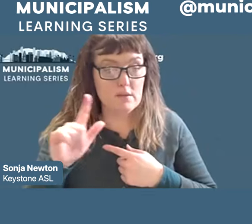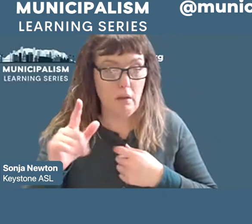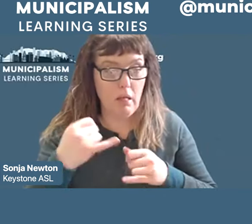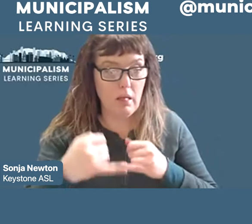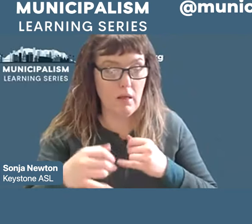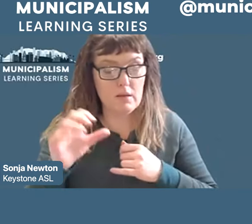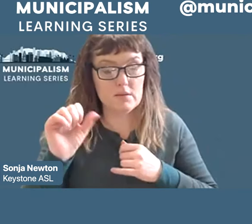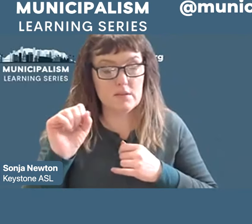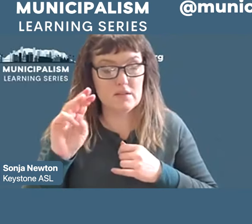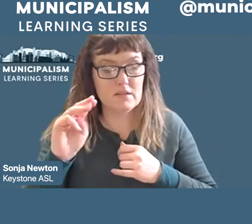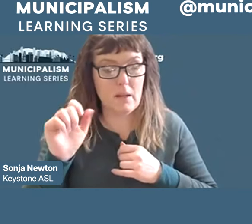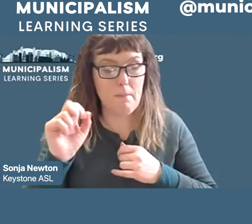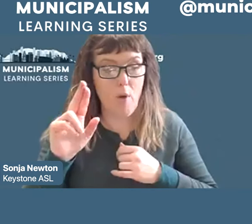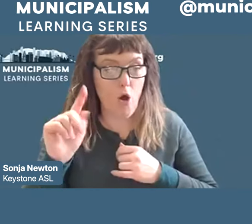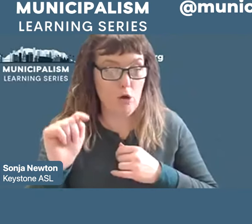1895.